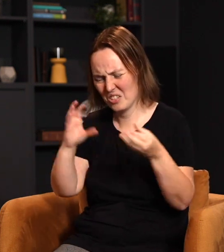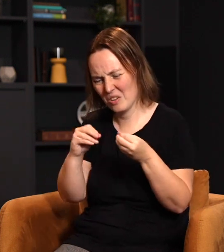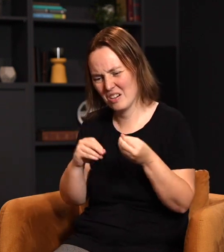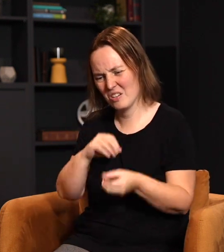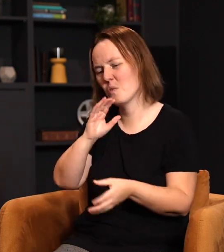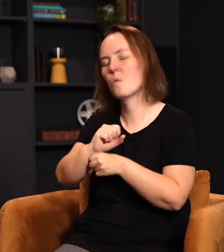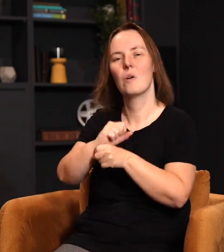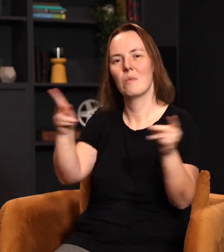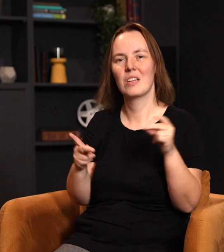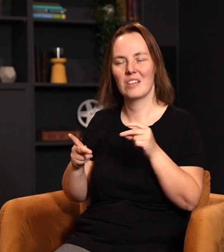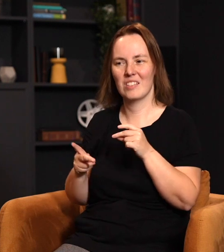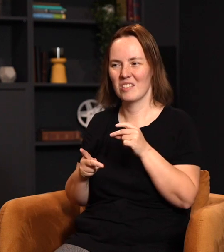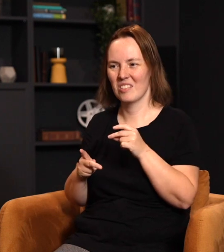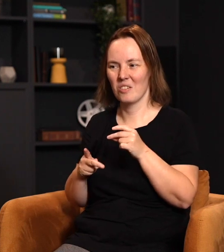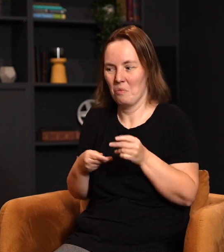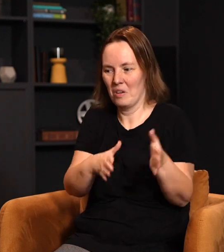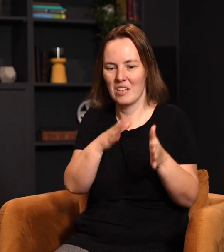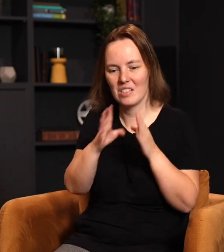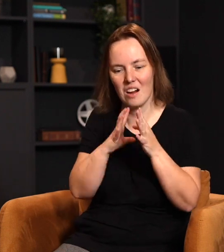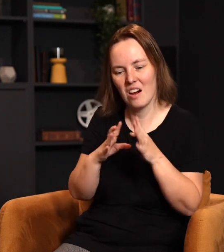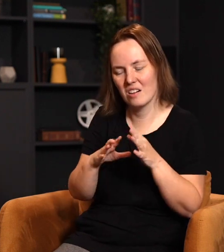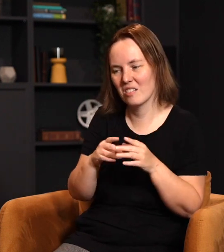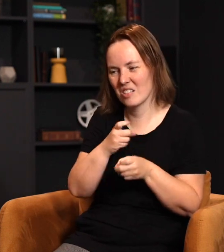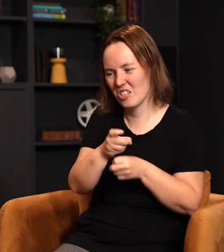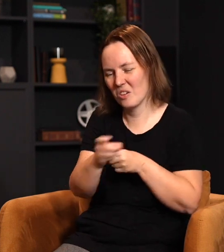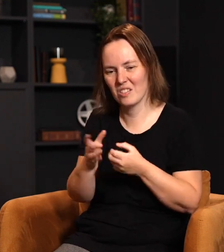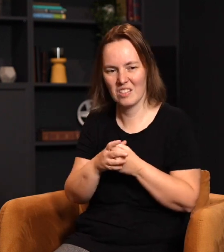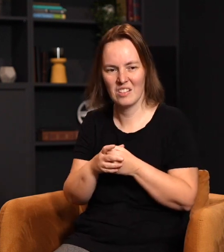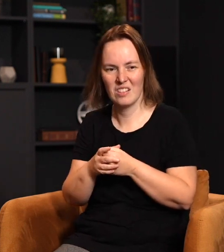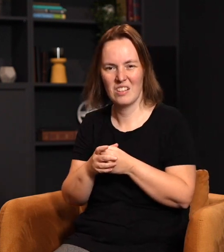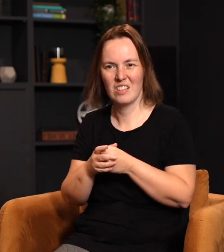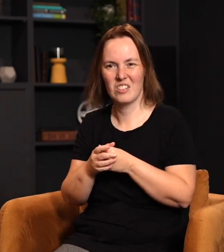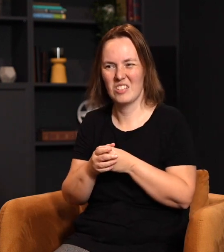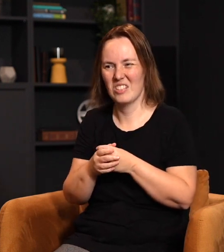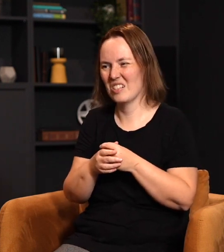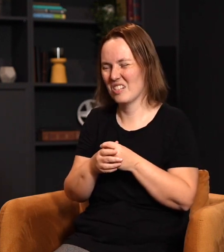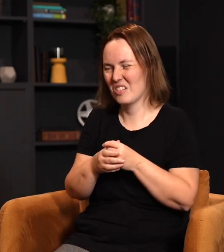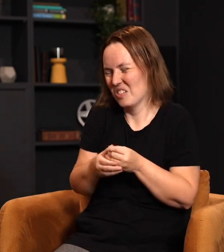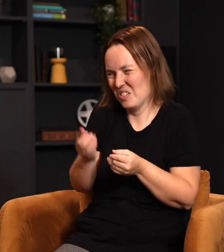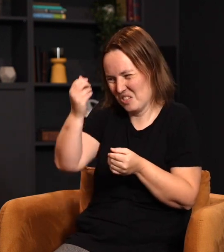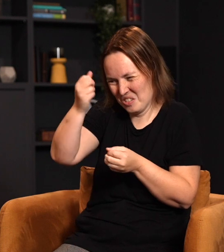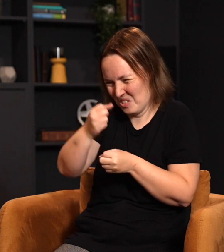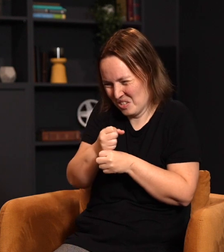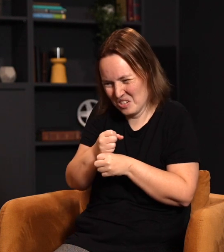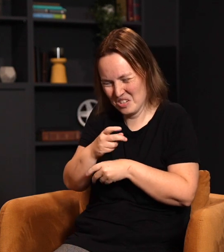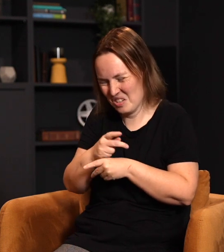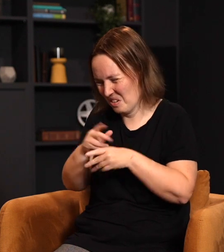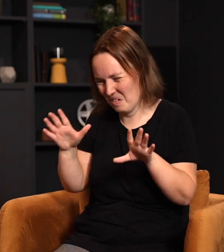in your workplace, you hear people sometimes the way they talk or the jokes they make or just how they just seem to be so aloof or so indifferent to spiritual things. And friends, we can be